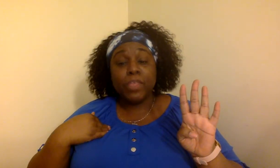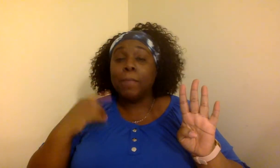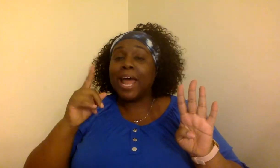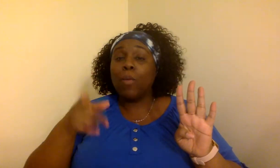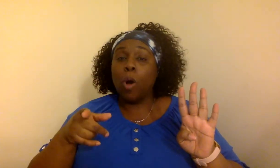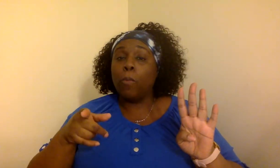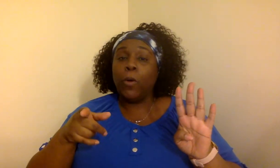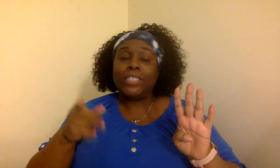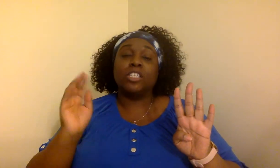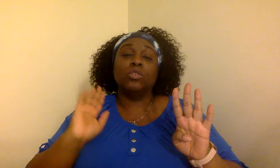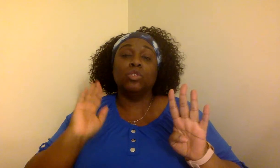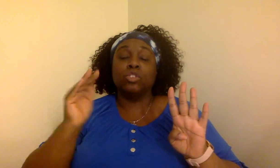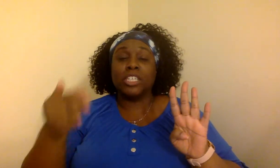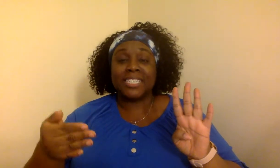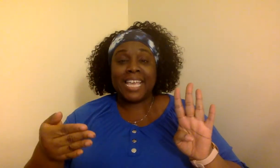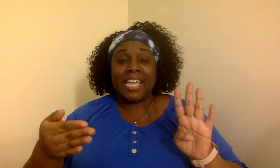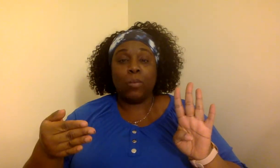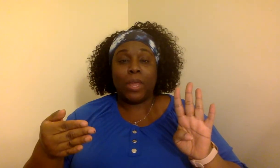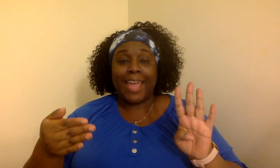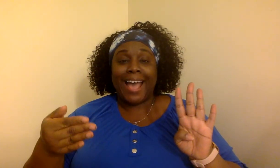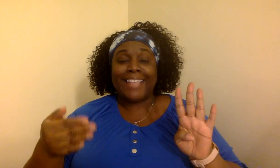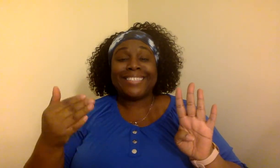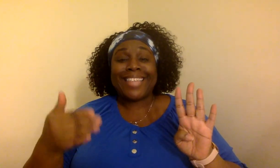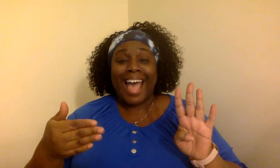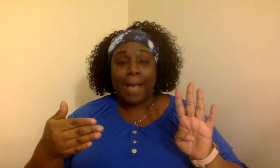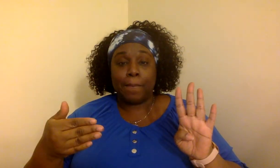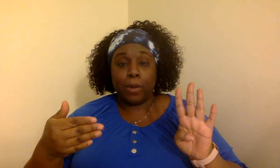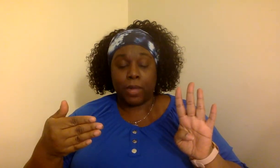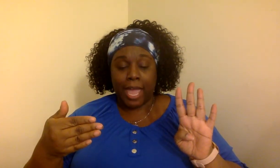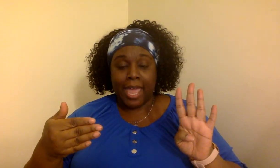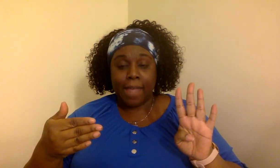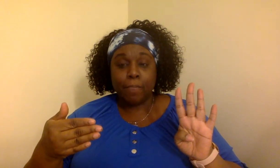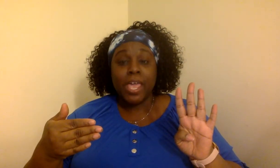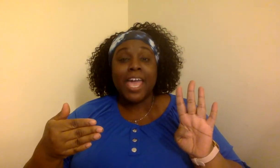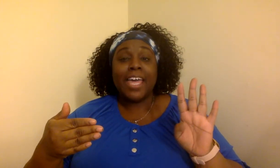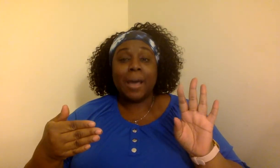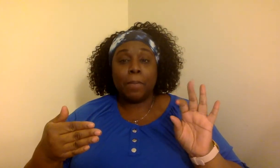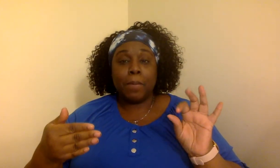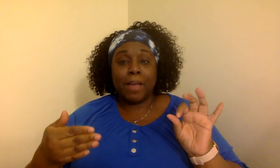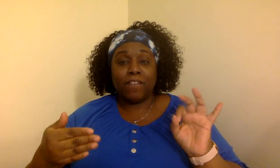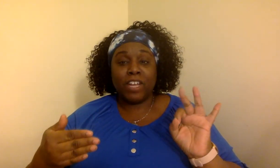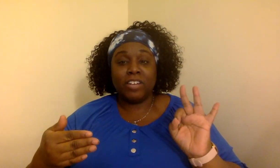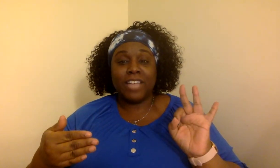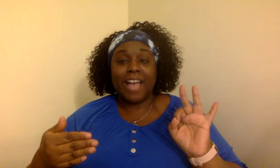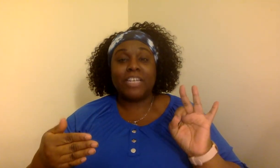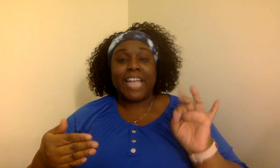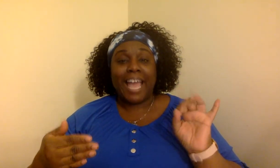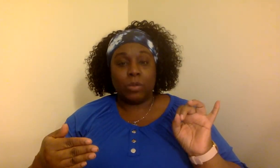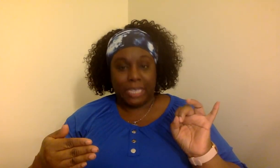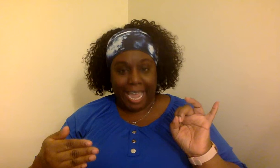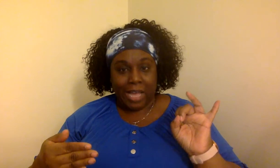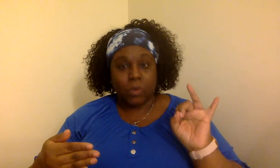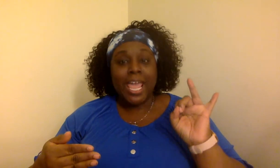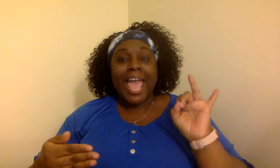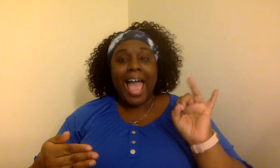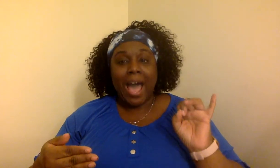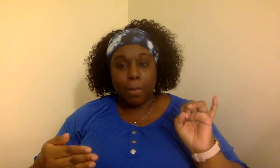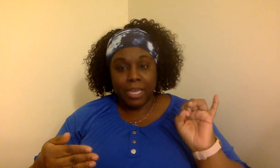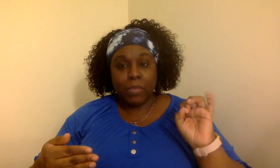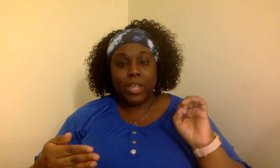but I won't point to you. You just say it when I stop. Okay. And I'll put my finger down to count down how many we